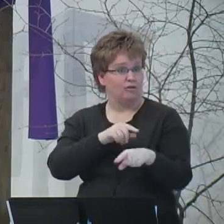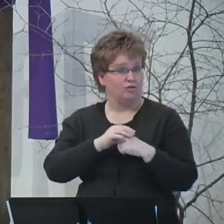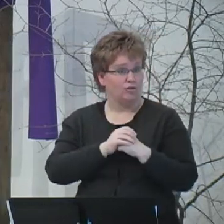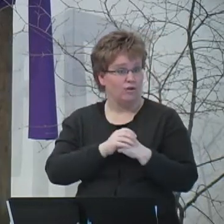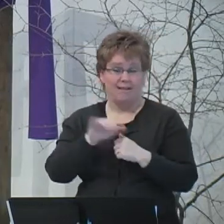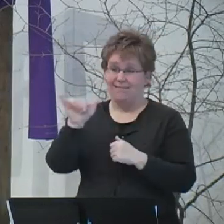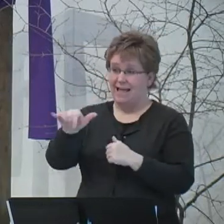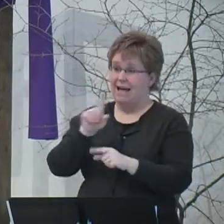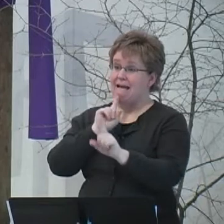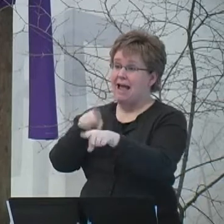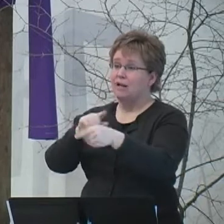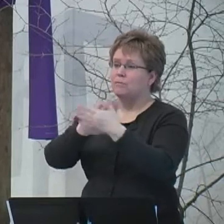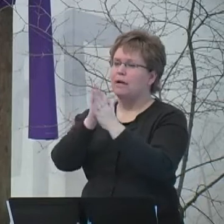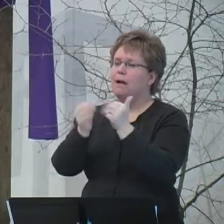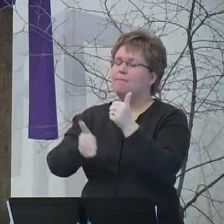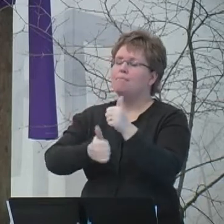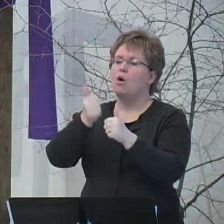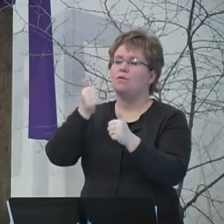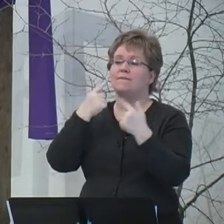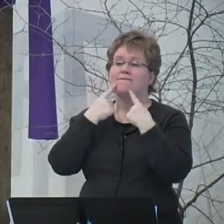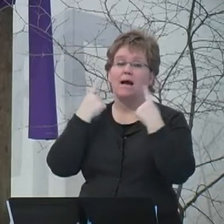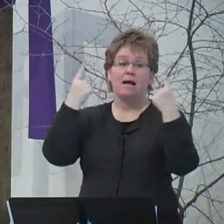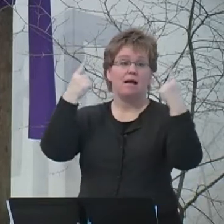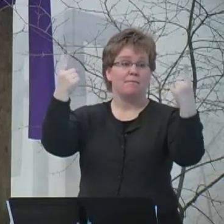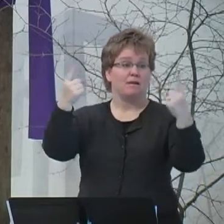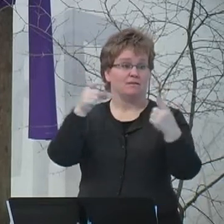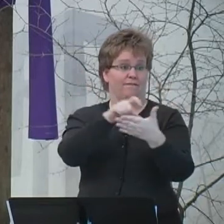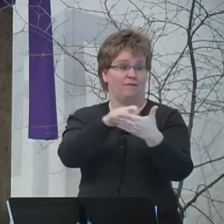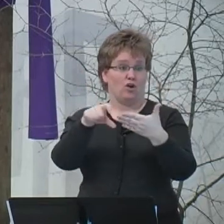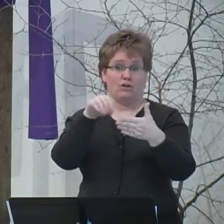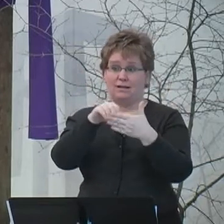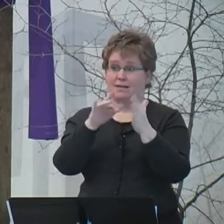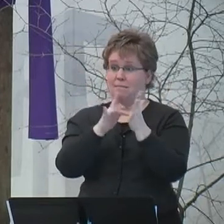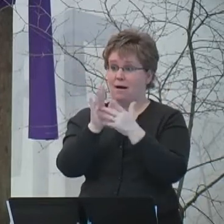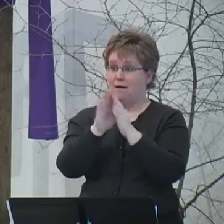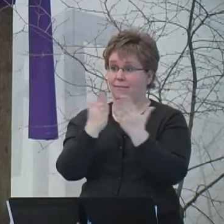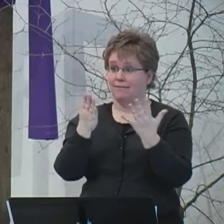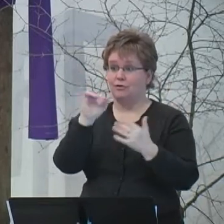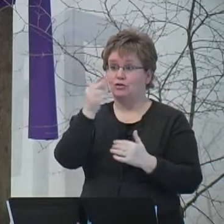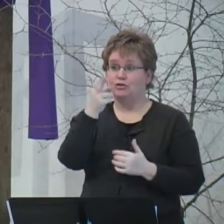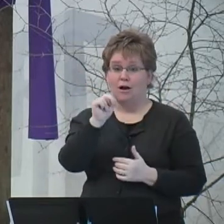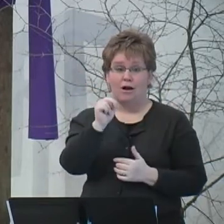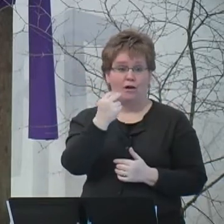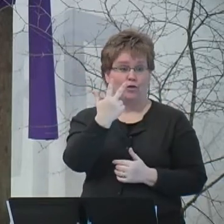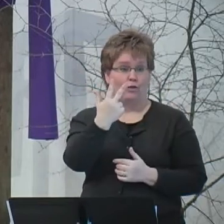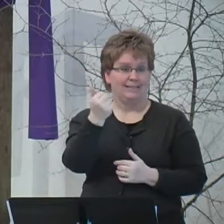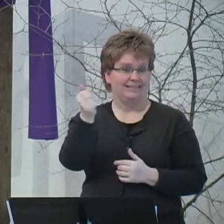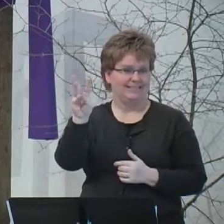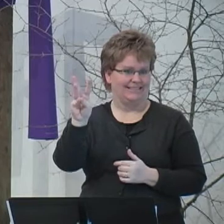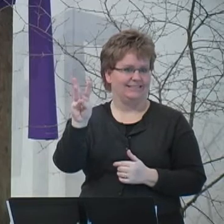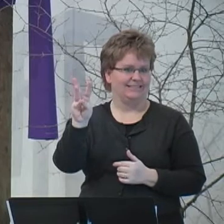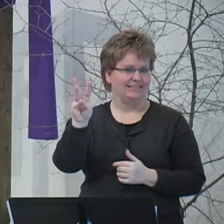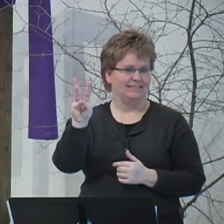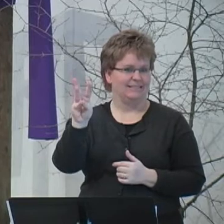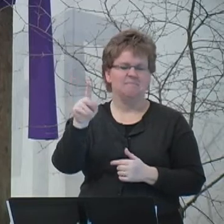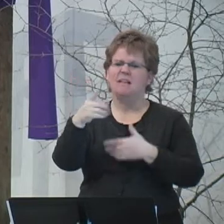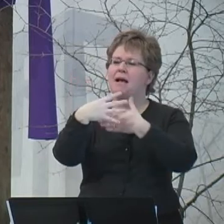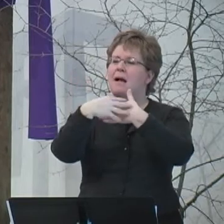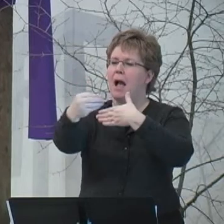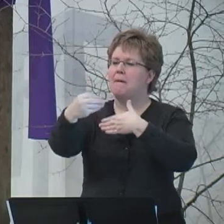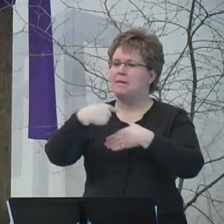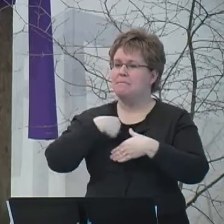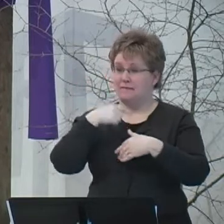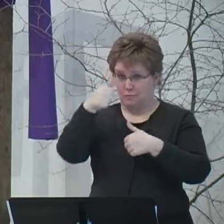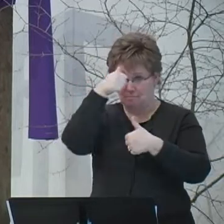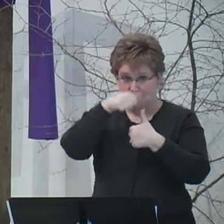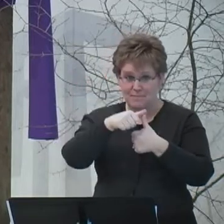become the most famous verse in the Bible, John 3, 16. Let's try and say it together from